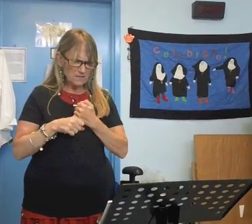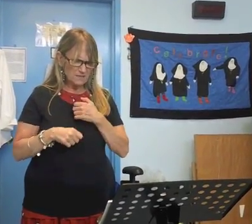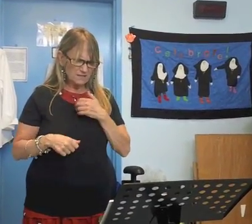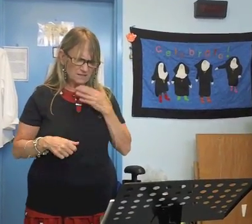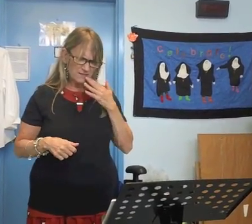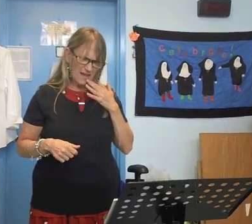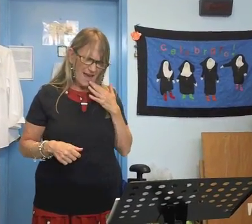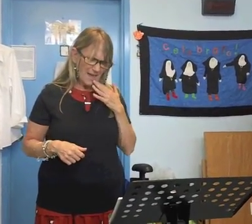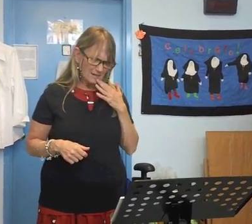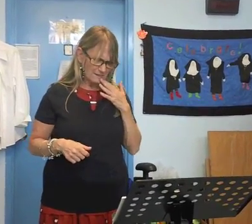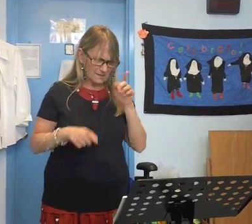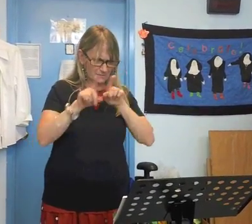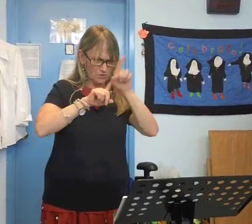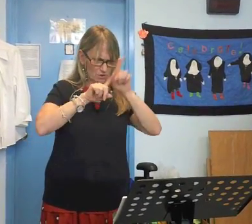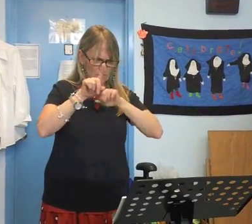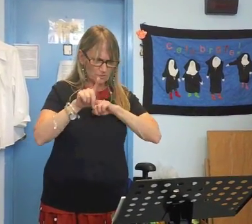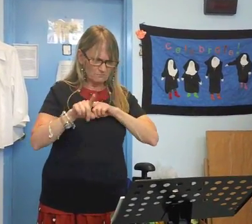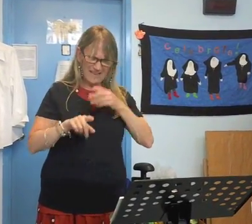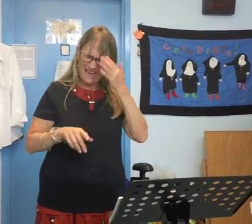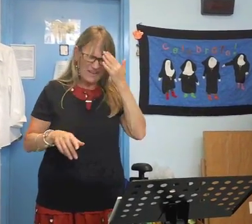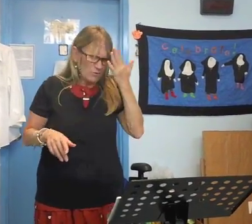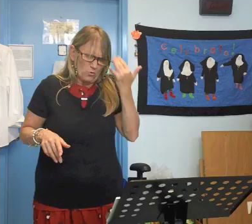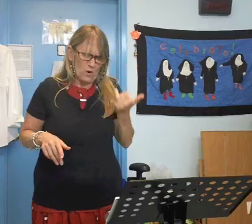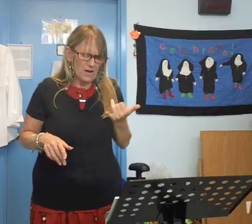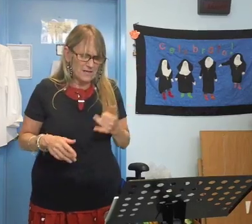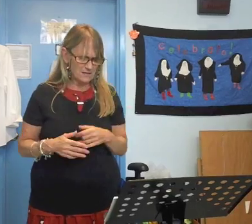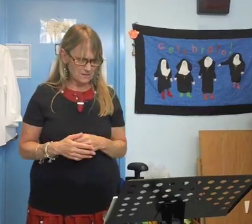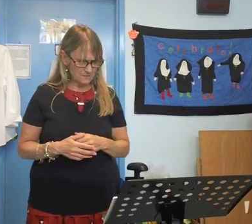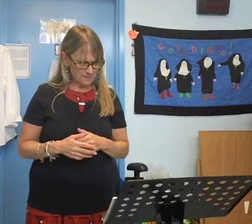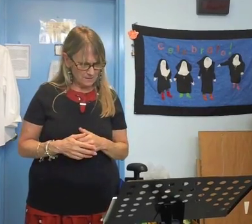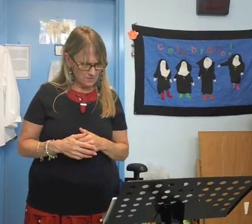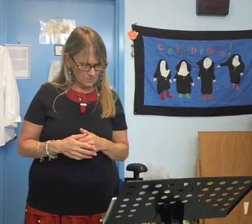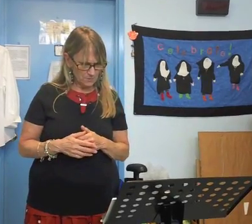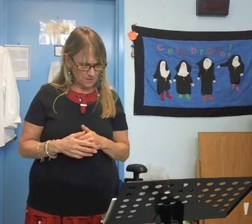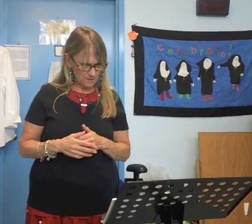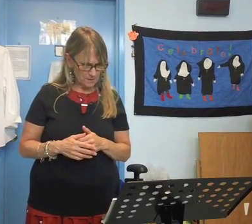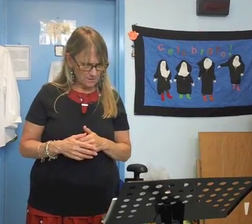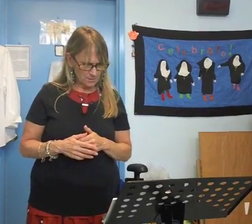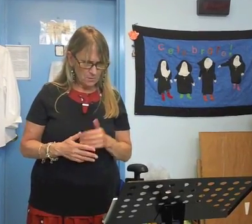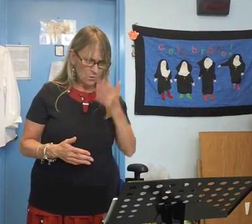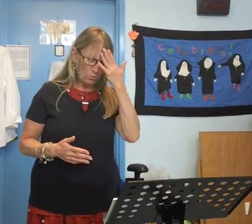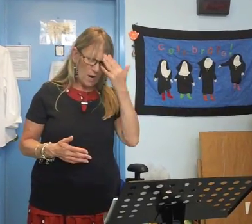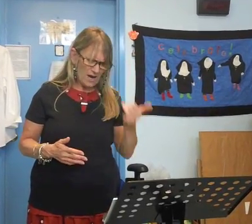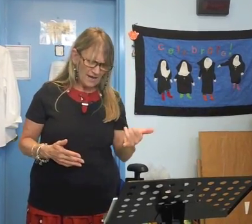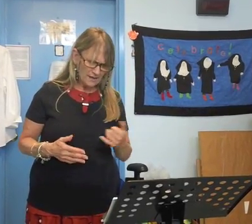sad them stars I don't know why why why